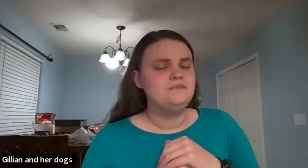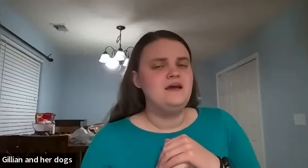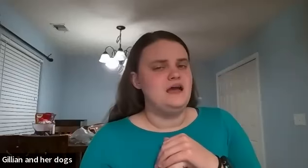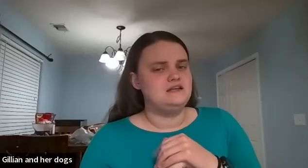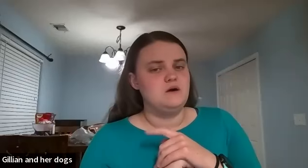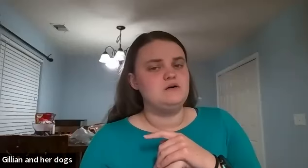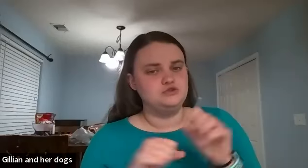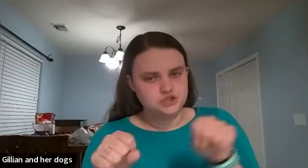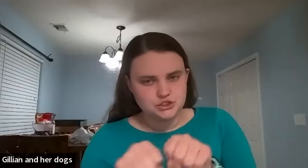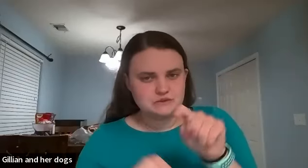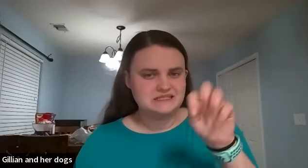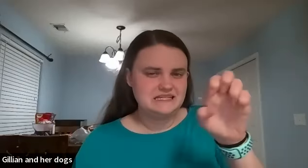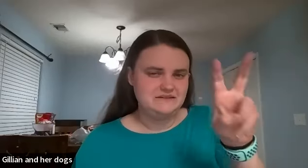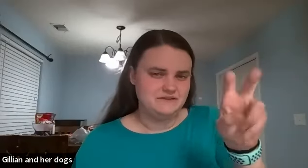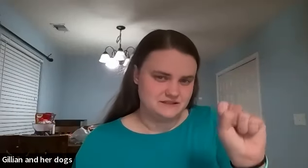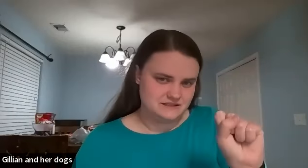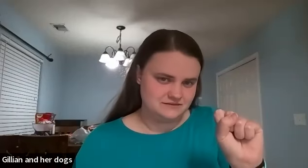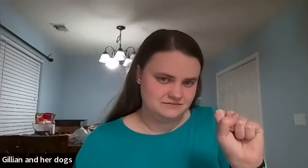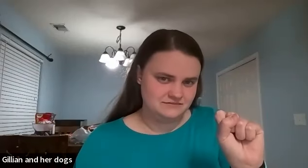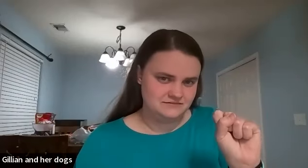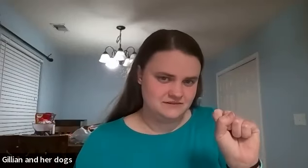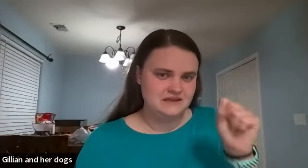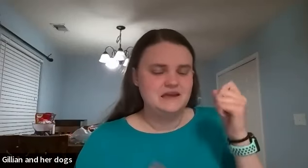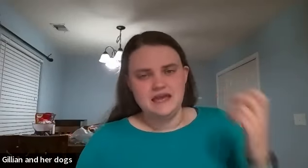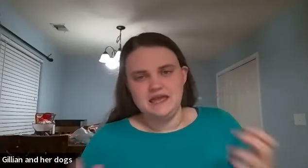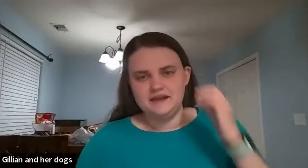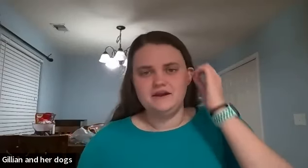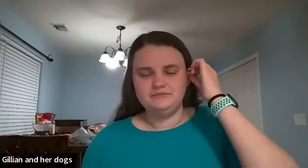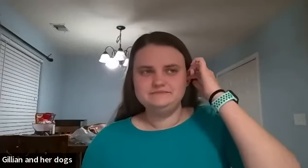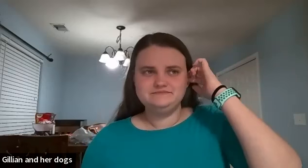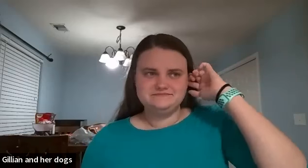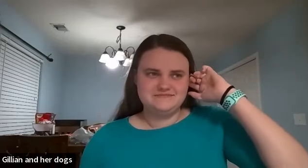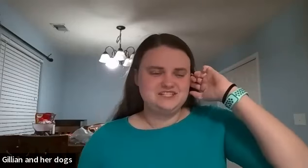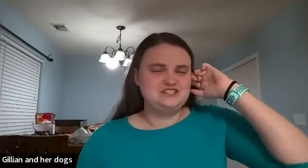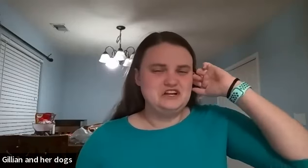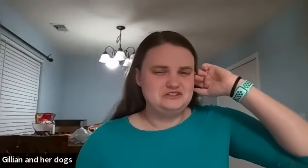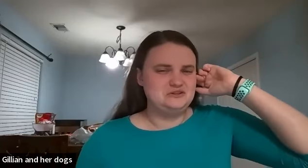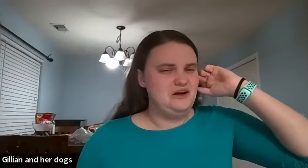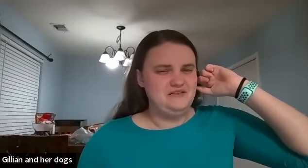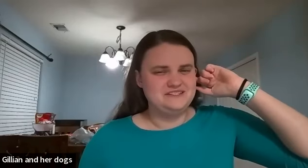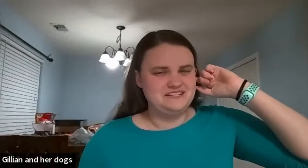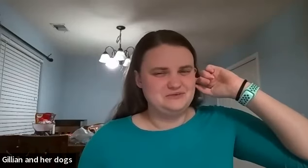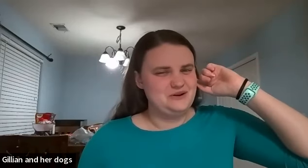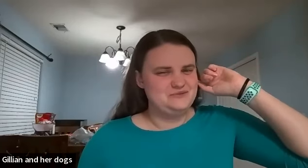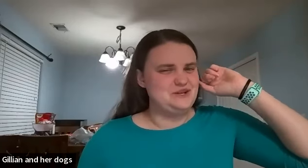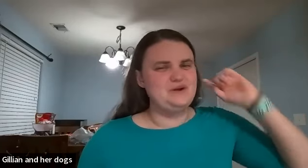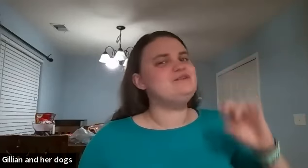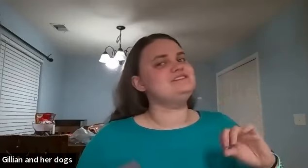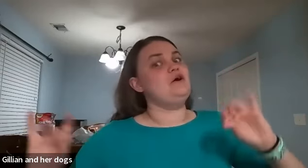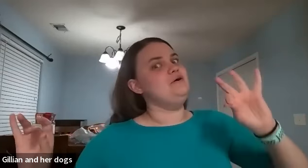and so i will go shoes tevas and um that's just an understood all of us teachers wear them so we always like oh